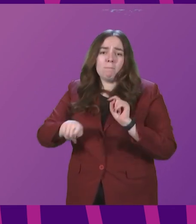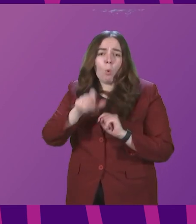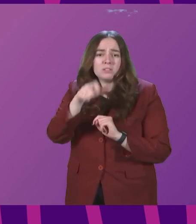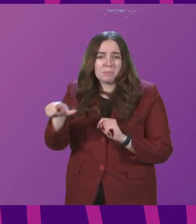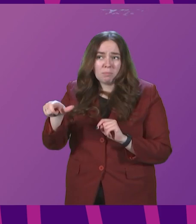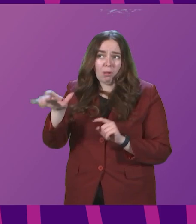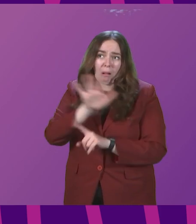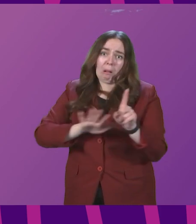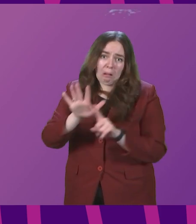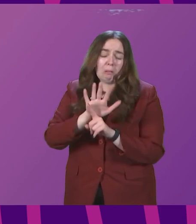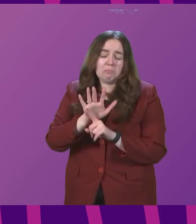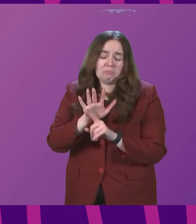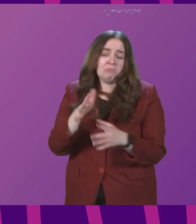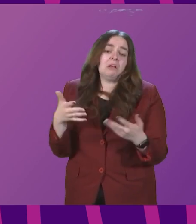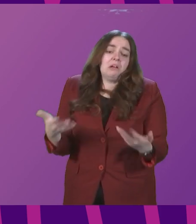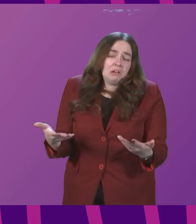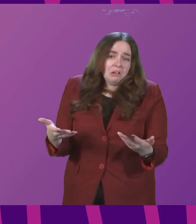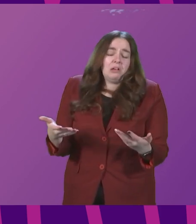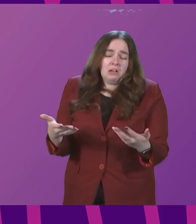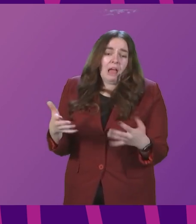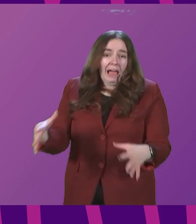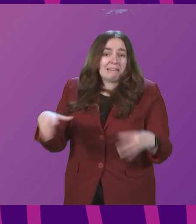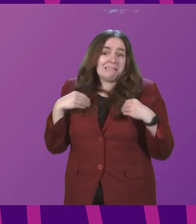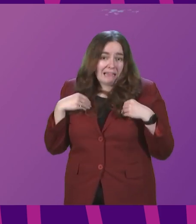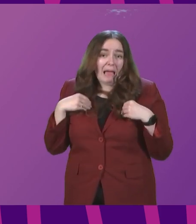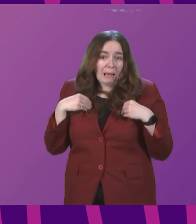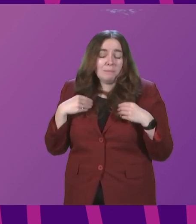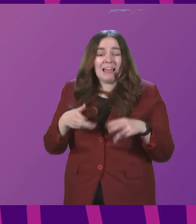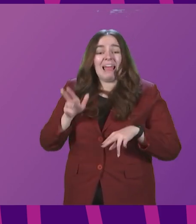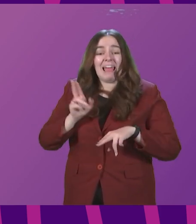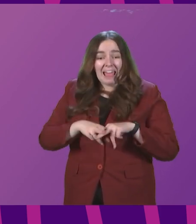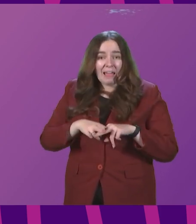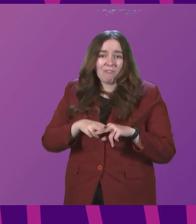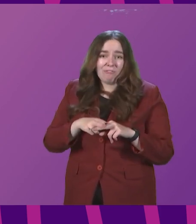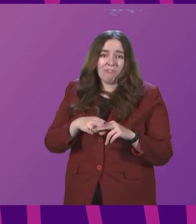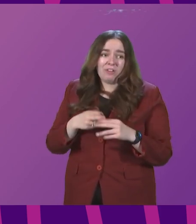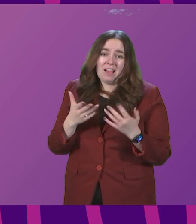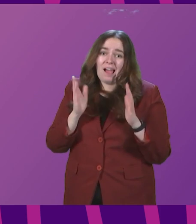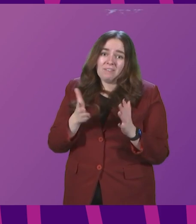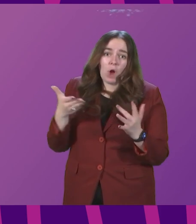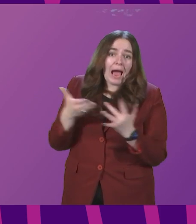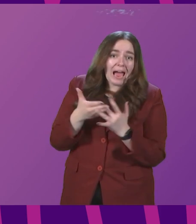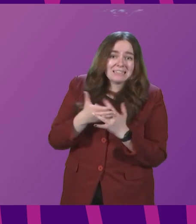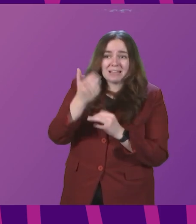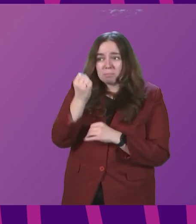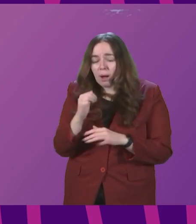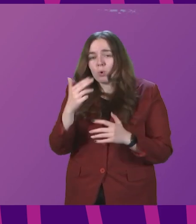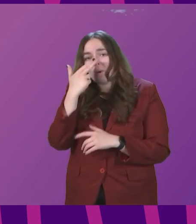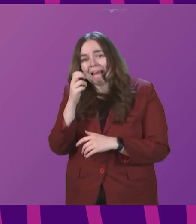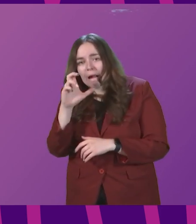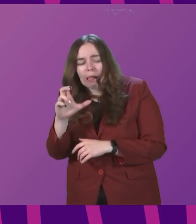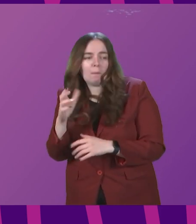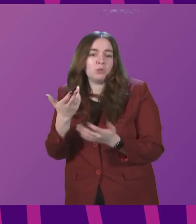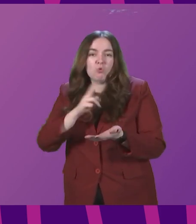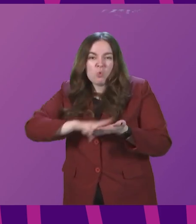of people accept that if the price of getting to access pubs on a normal basis or nightclubs on a normal